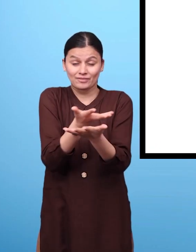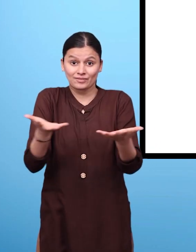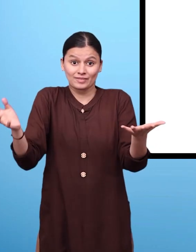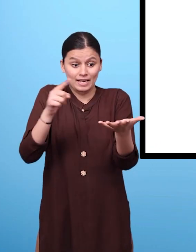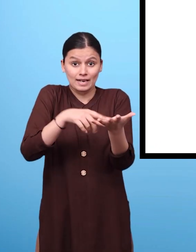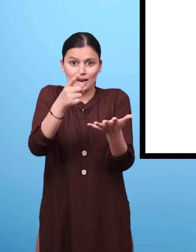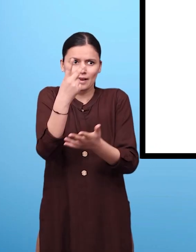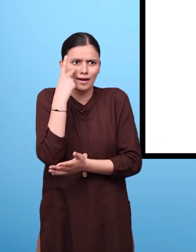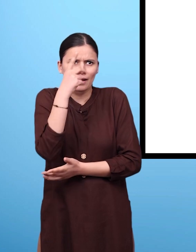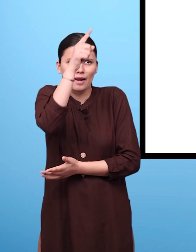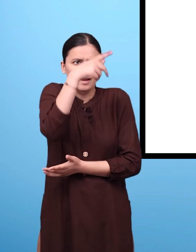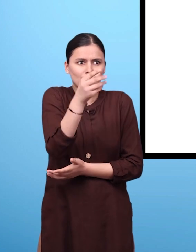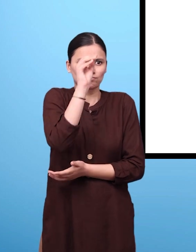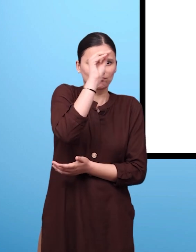Name the objects which have